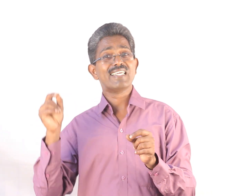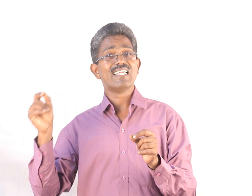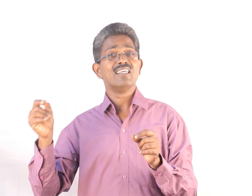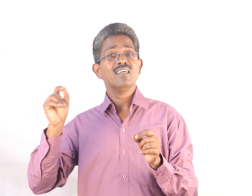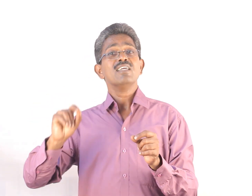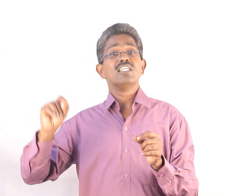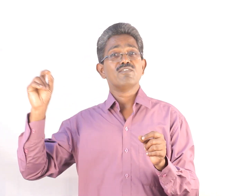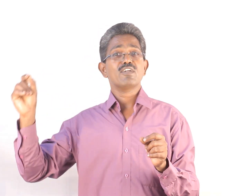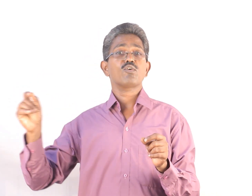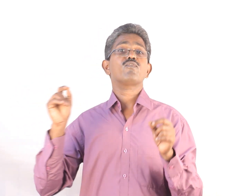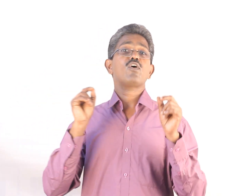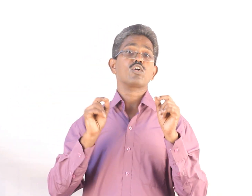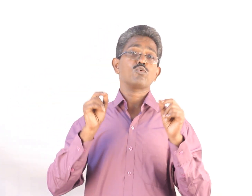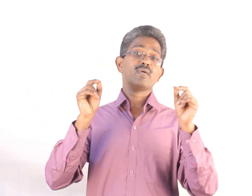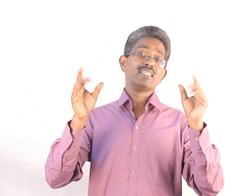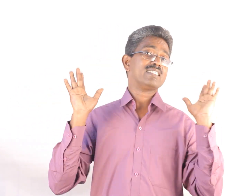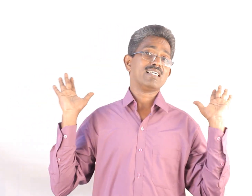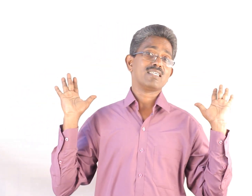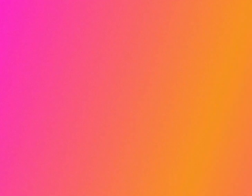degree in the field of automobile engineering.